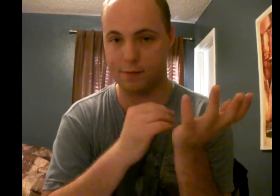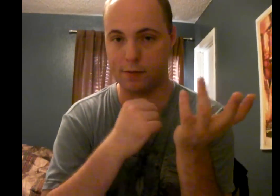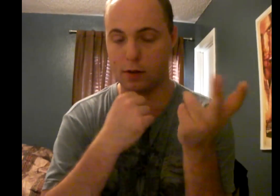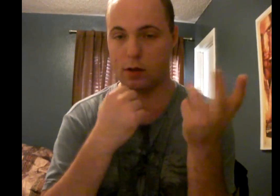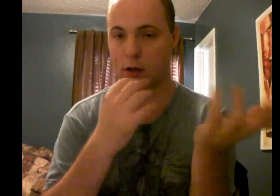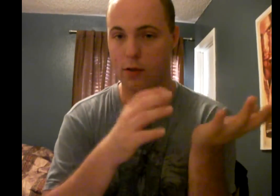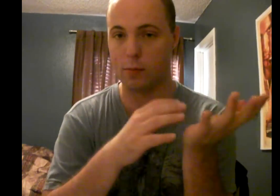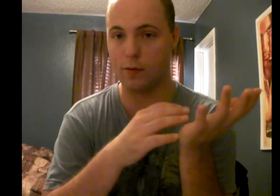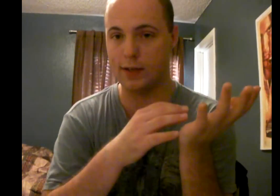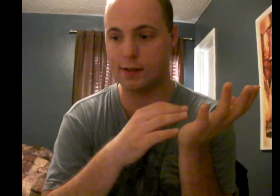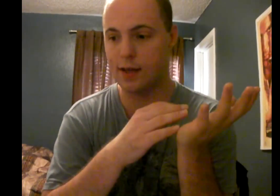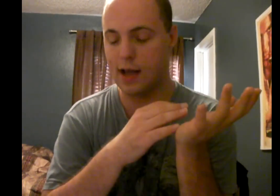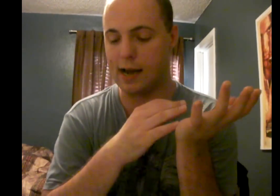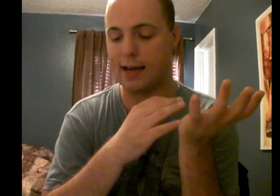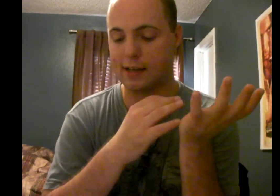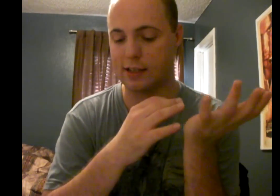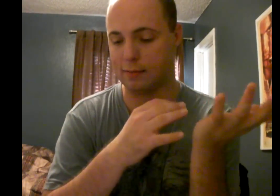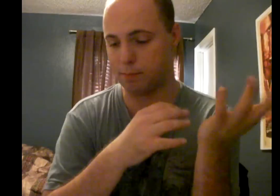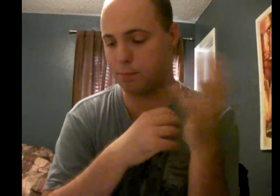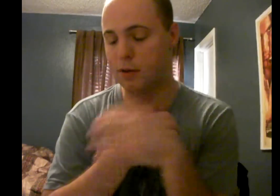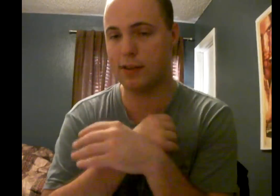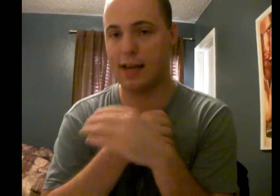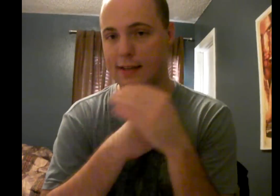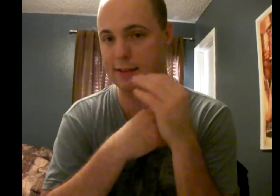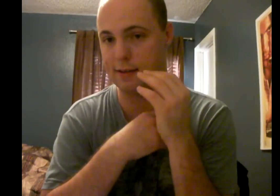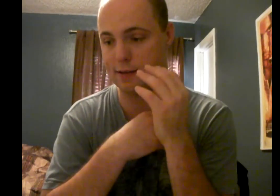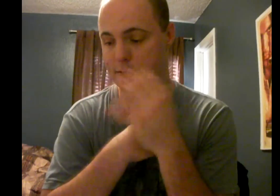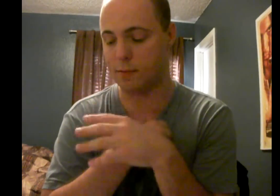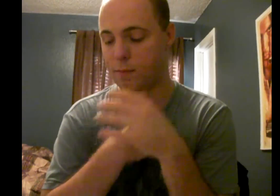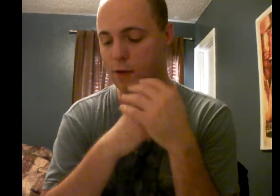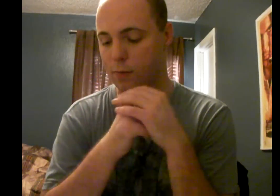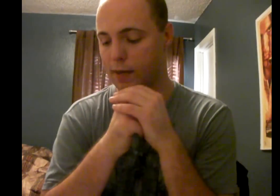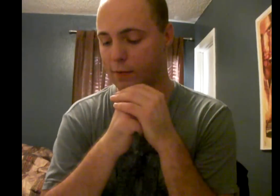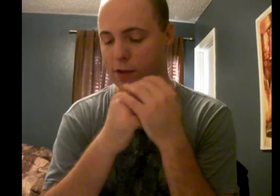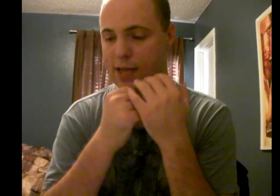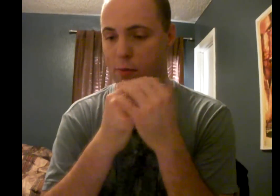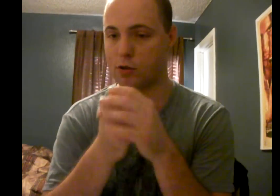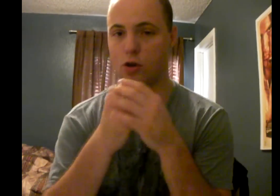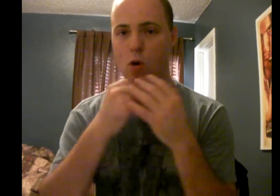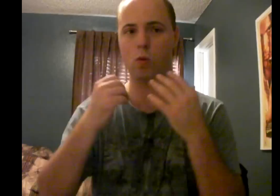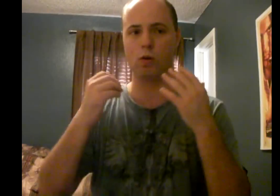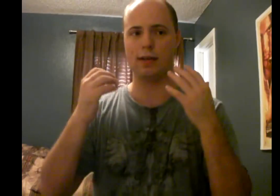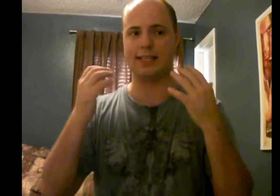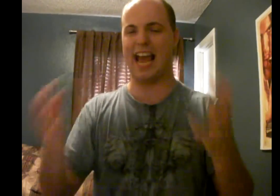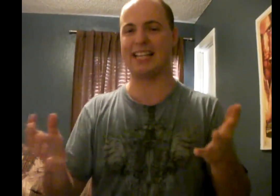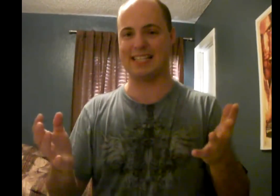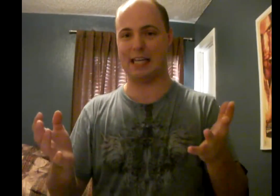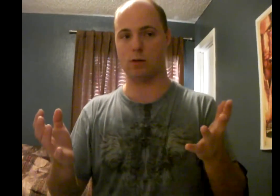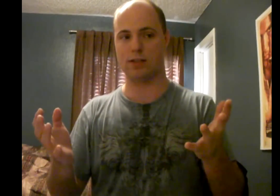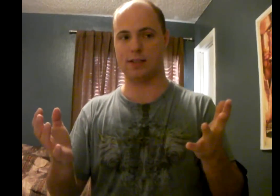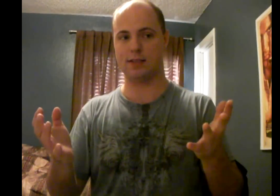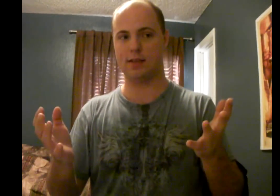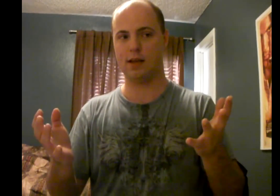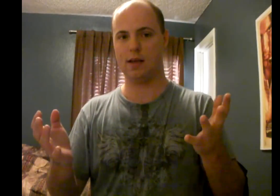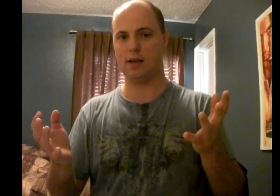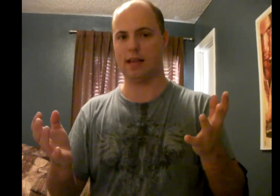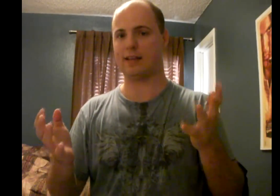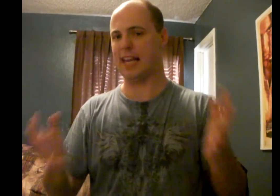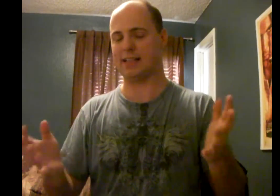of the other movies and actually put that into the film. Like, for example, there's no dance sequences that